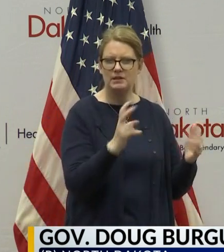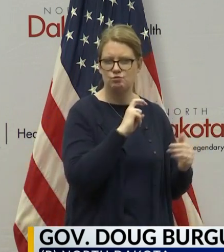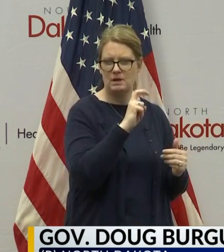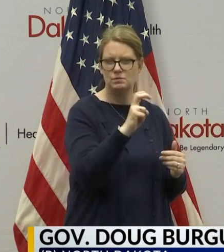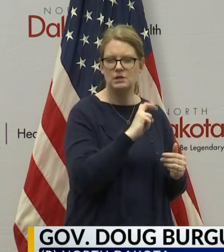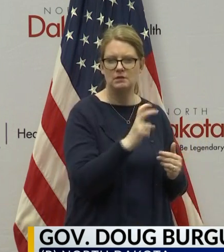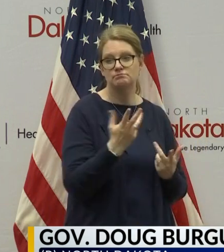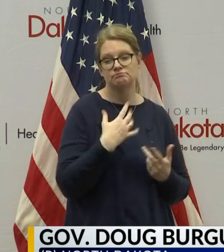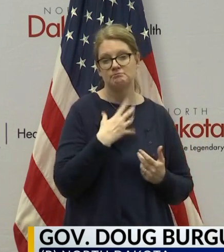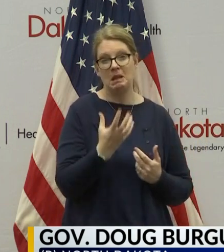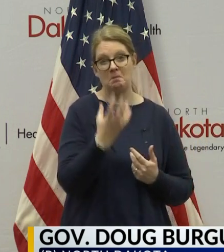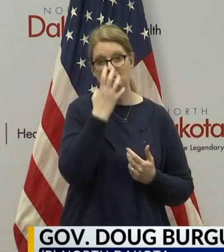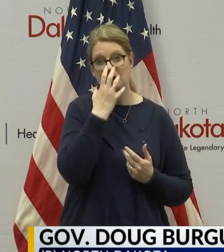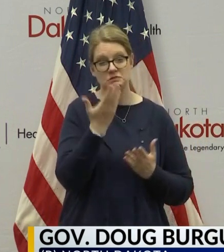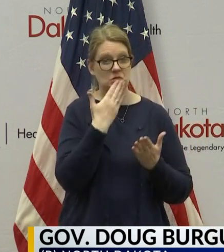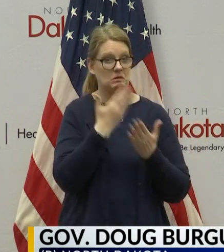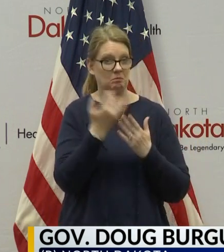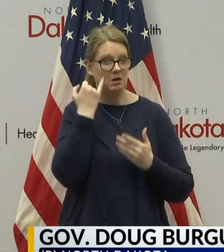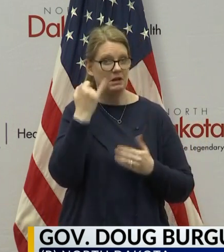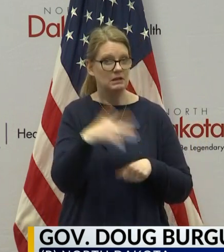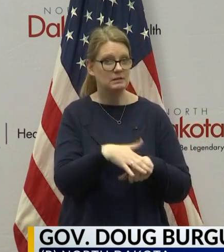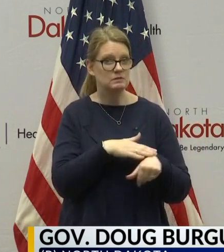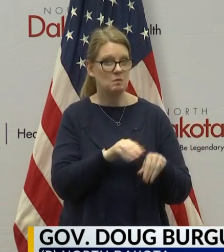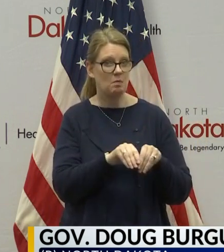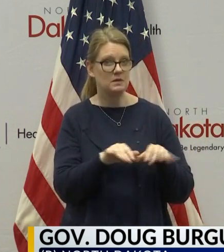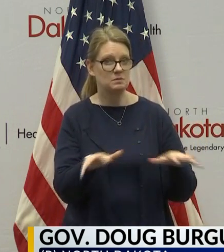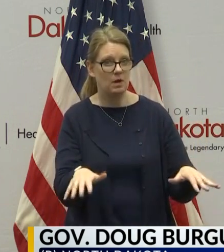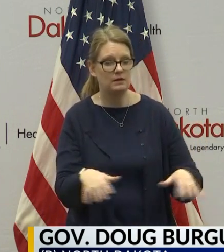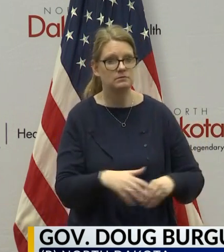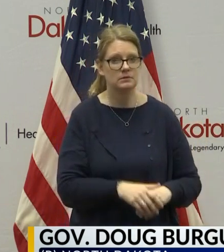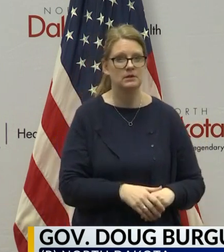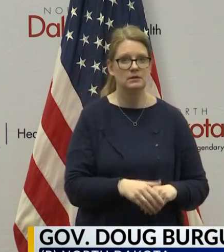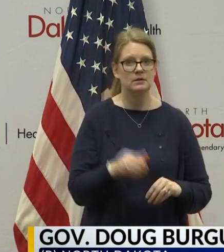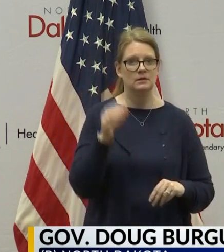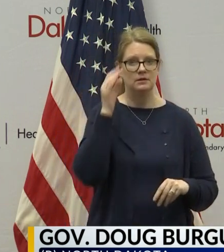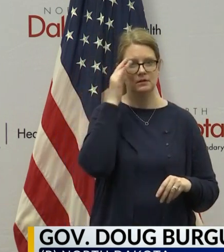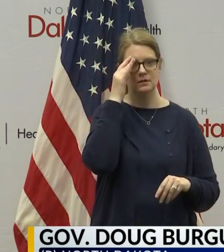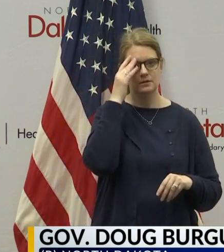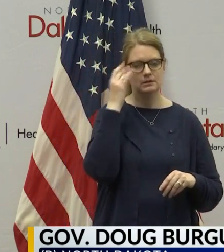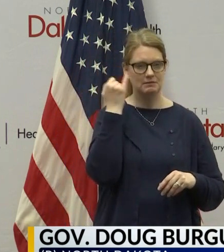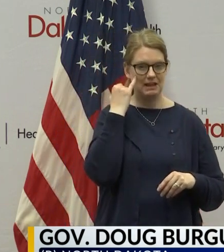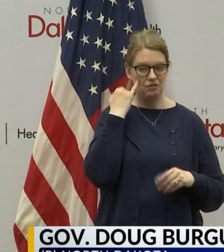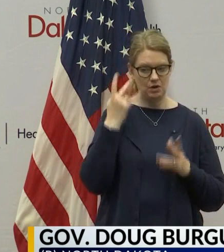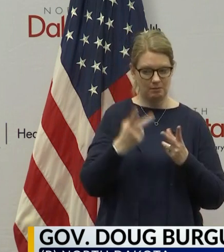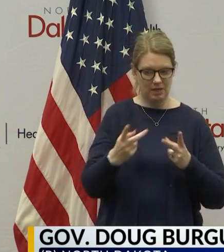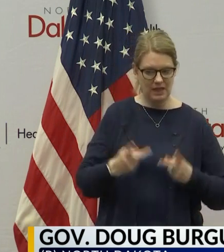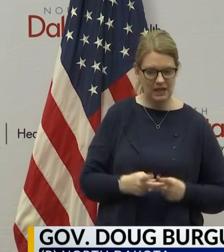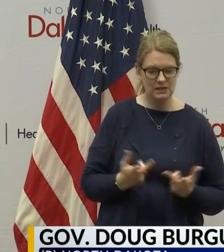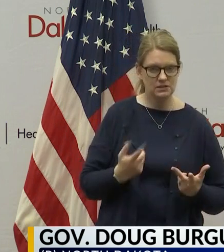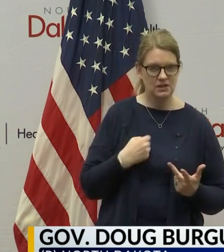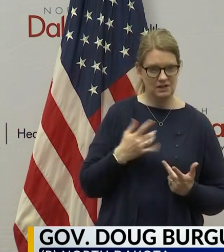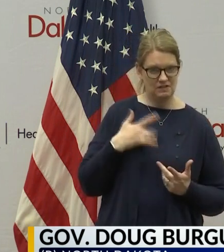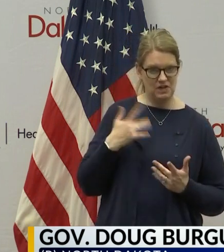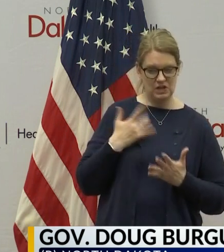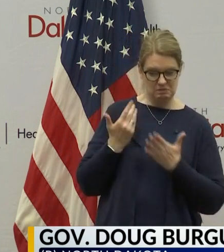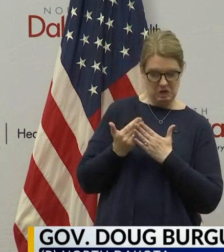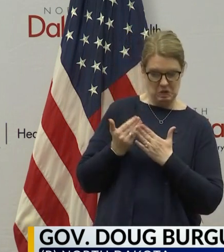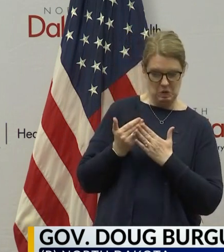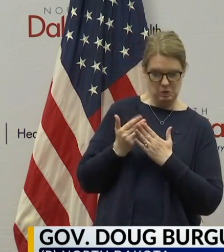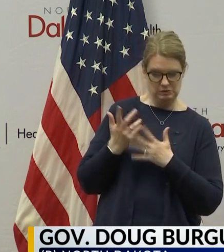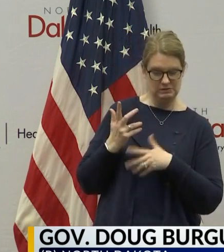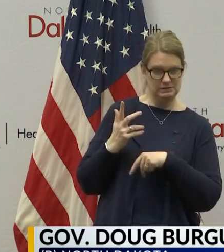know, masks are a good idea to slow the spread. It's a good idea. So if you're in a spot where you think you're going to have close contact with people,